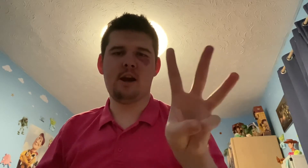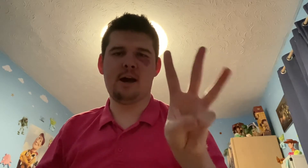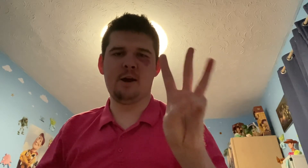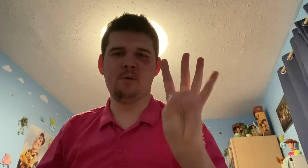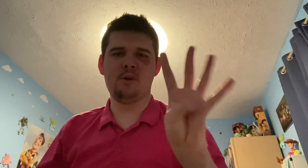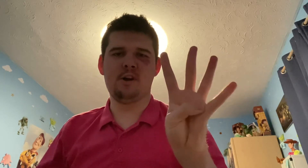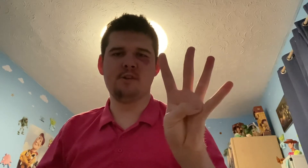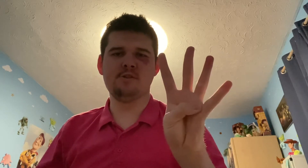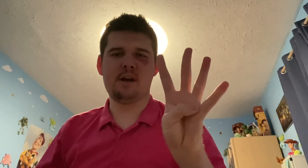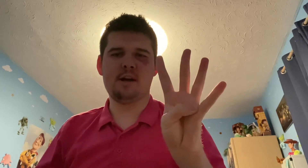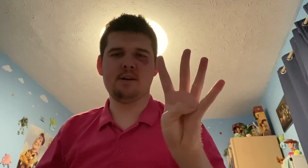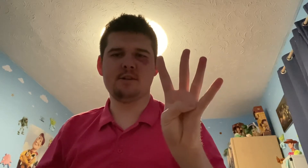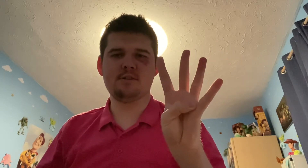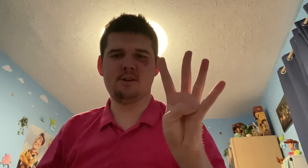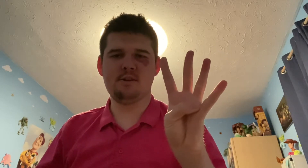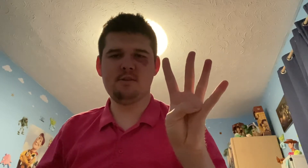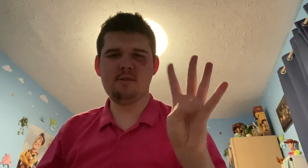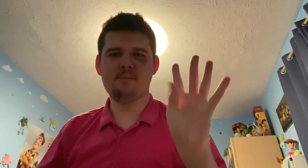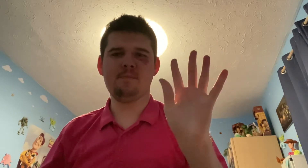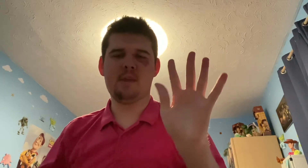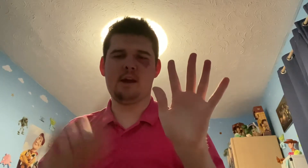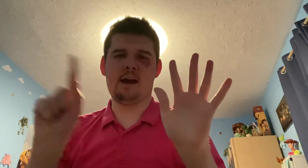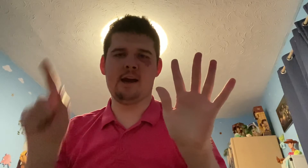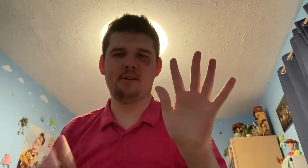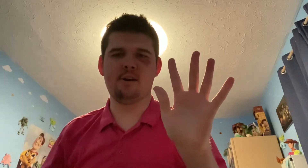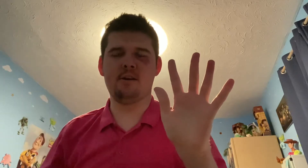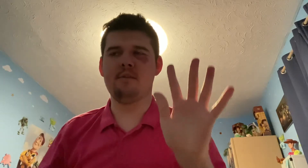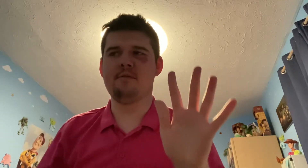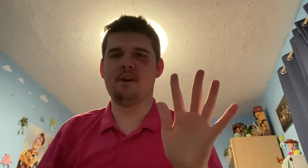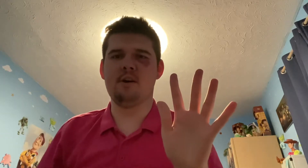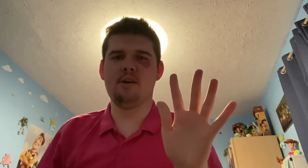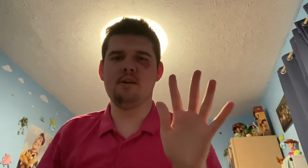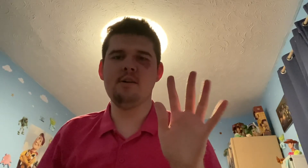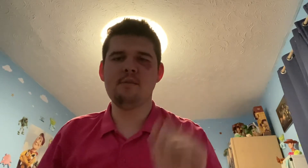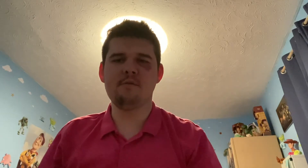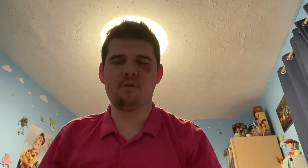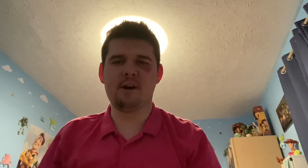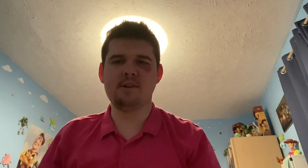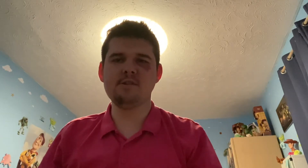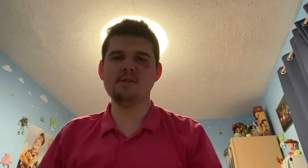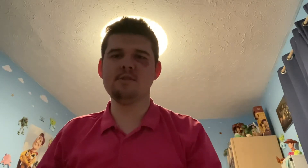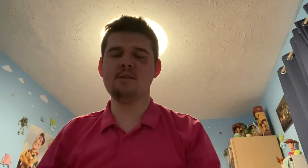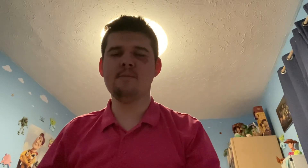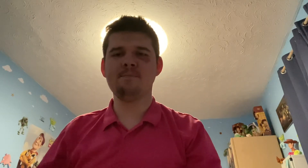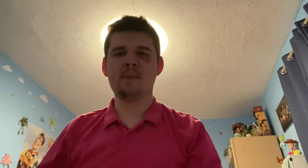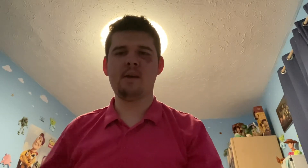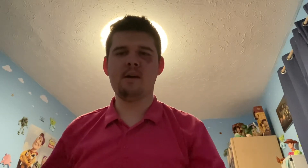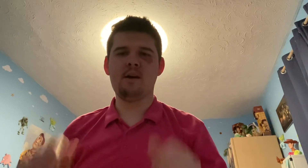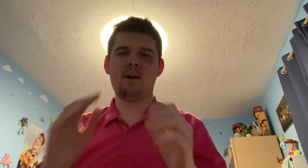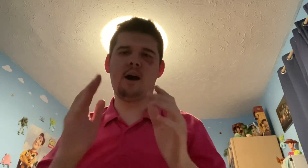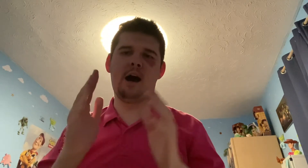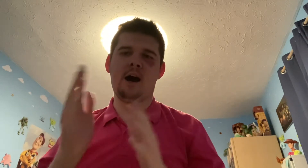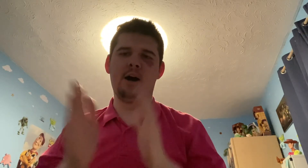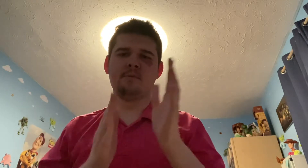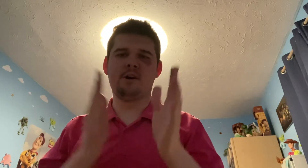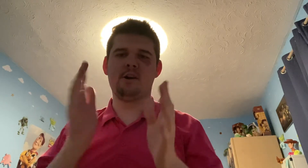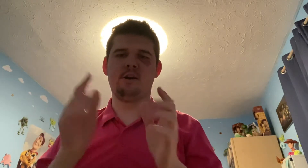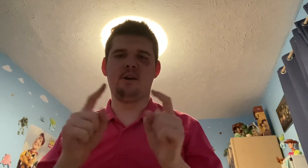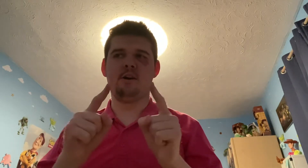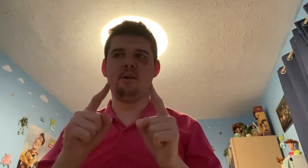Chloe and Jackson and other friends. I'm going to